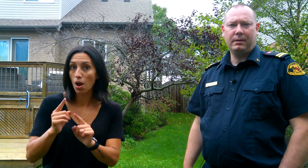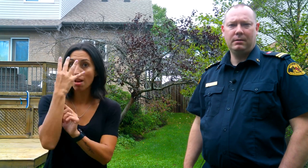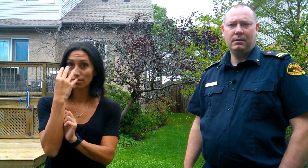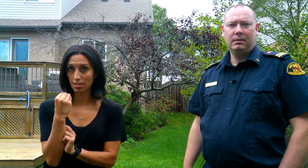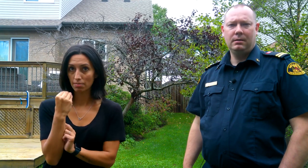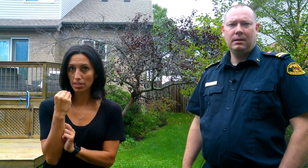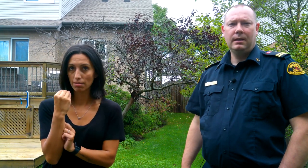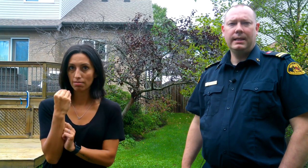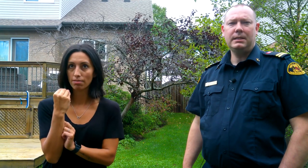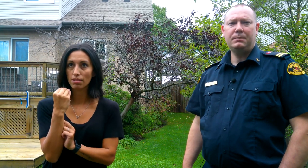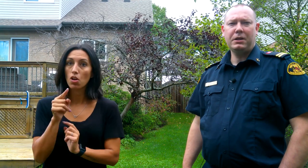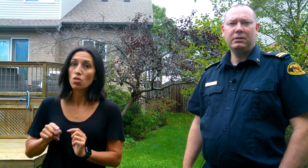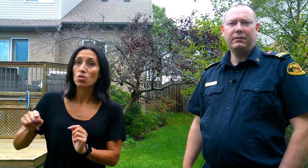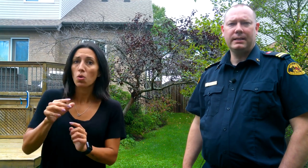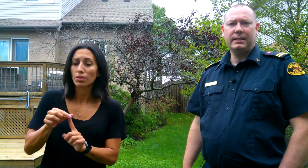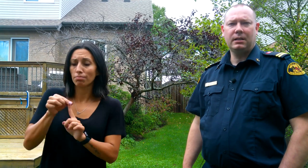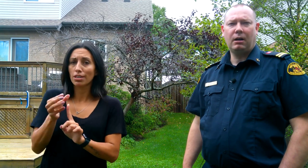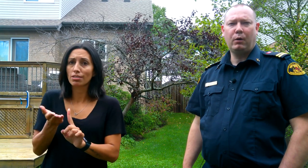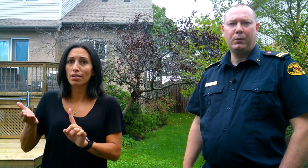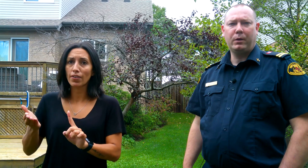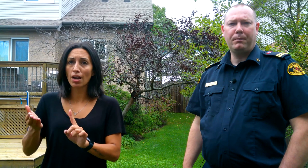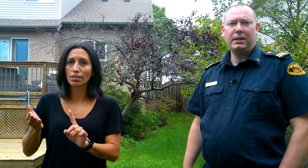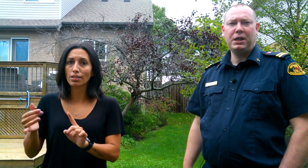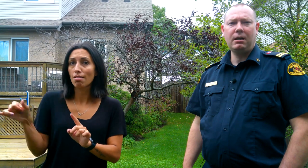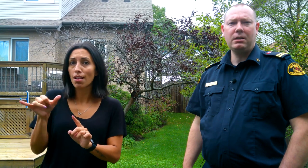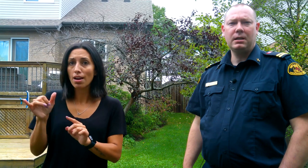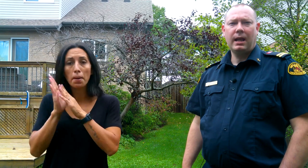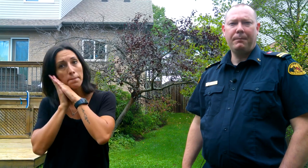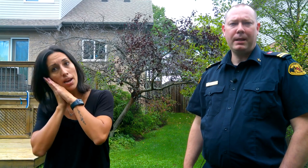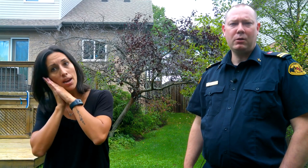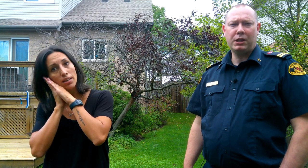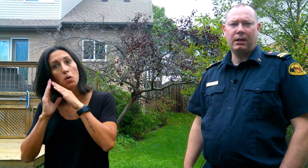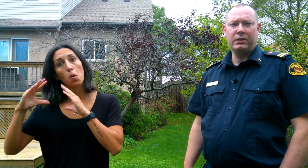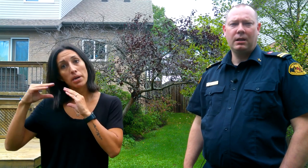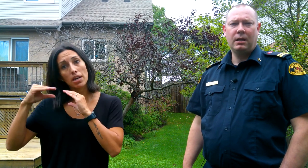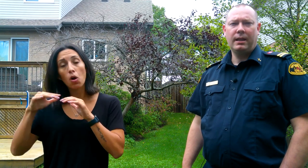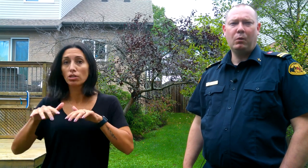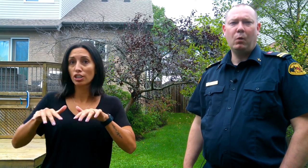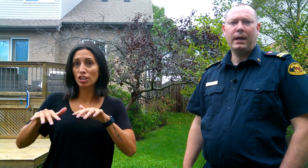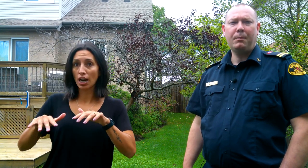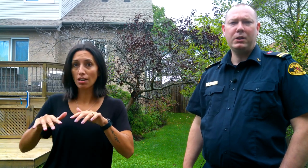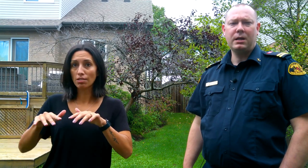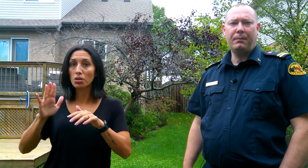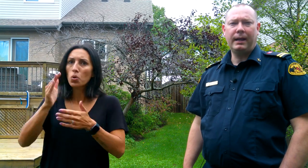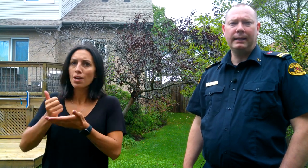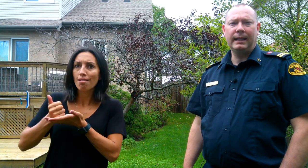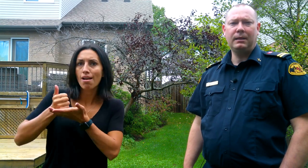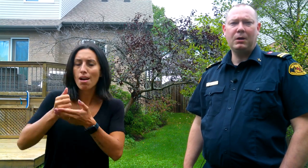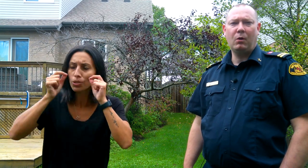these special devices are equipped with bed shakers and pillow shakers that will wake a person up and let them know